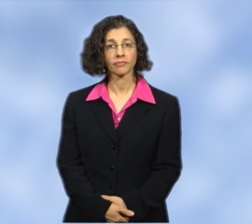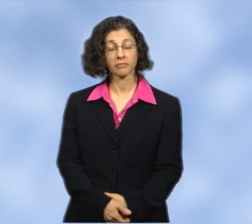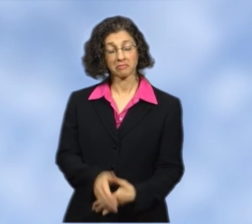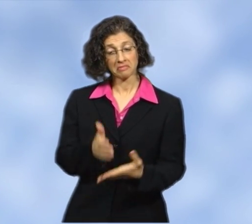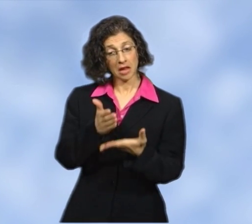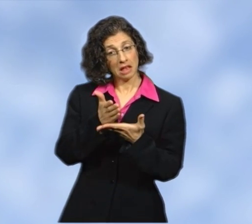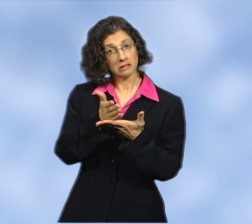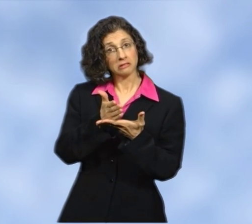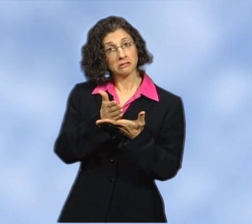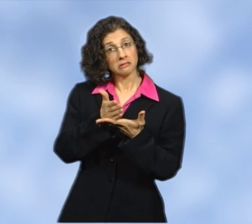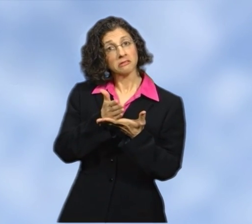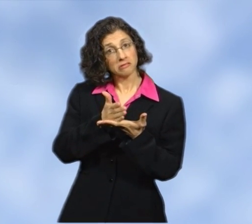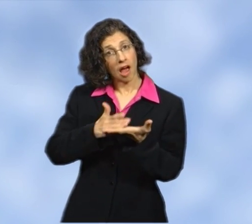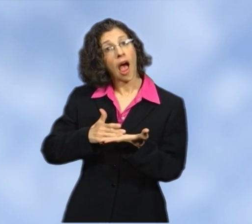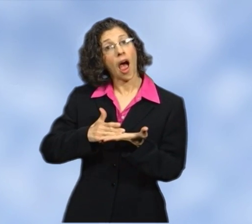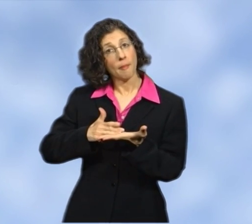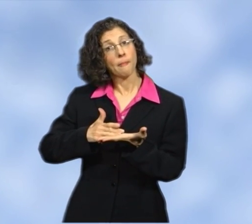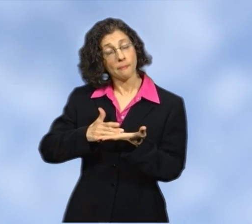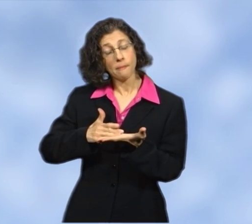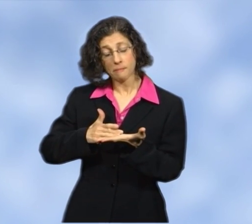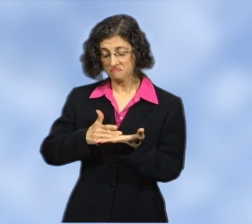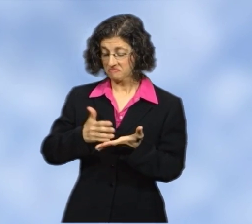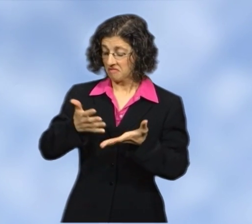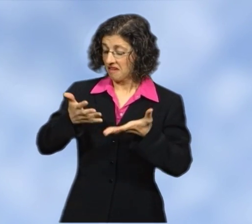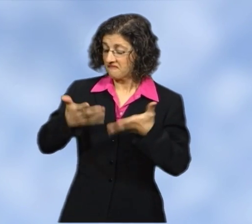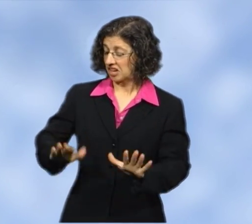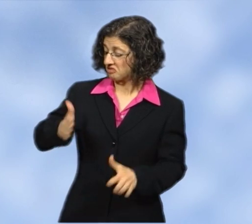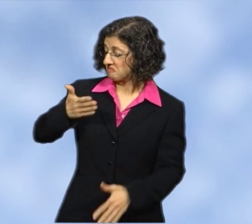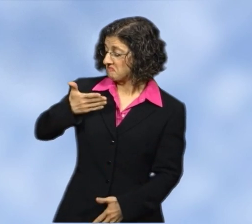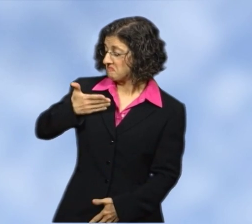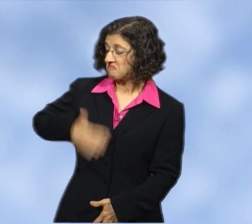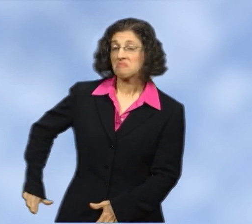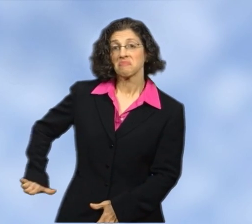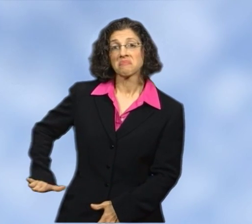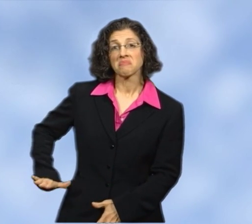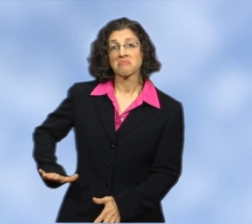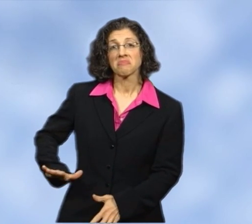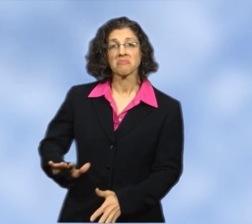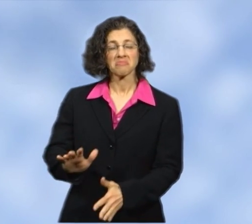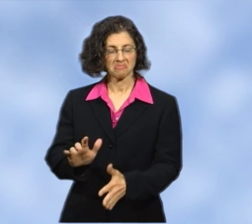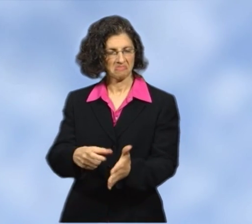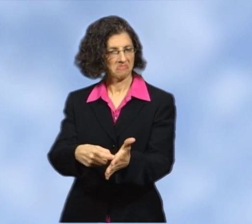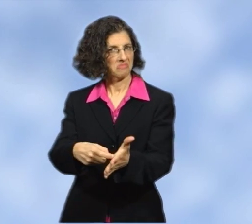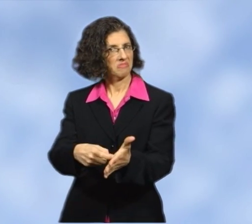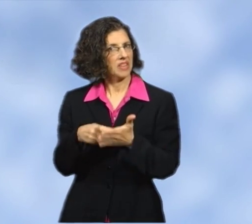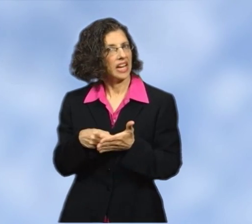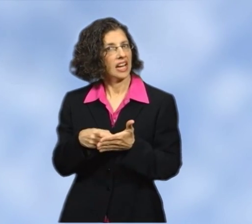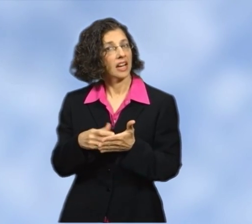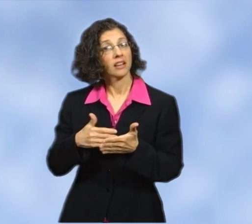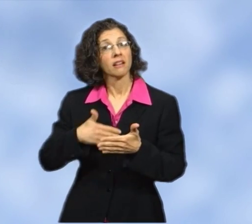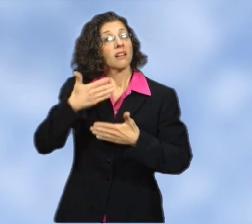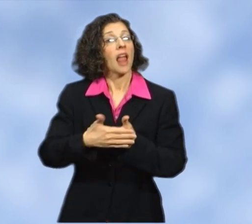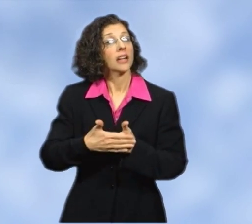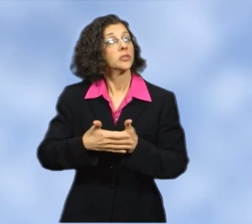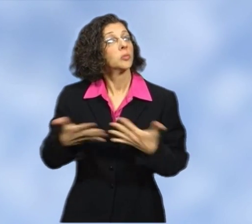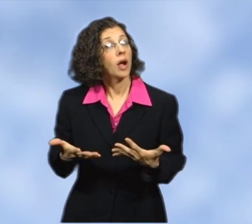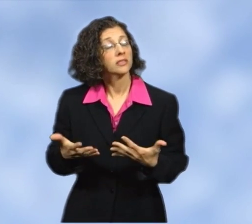Some women may require radiation therapy after surgery.